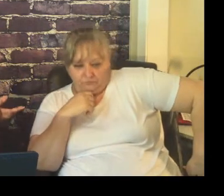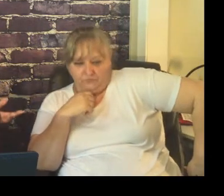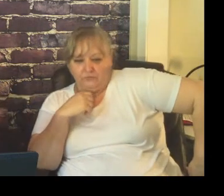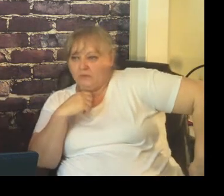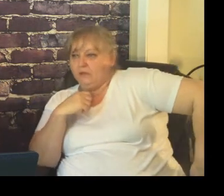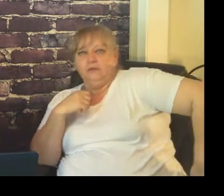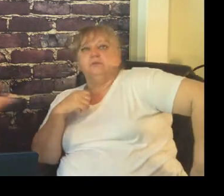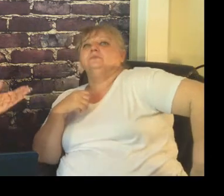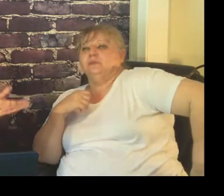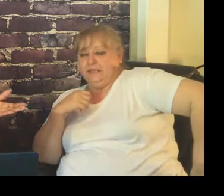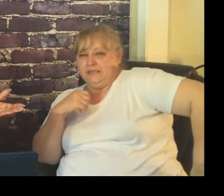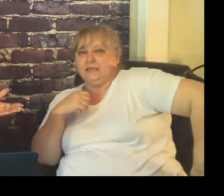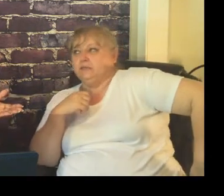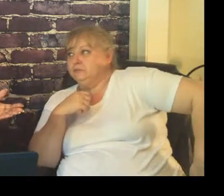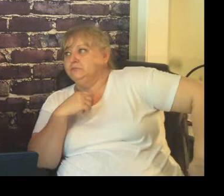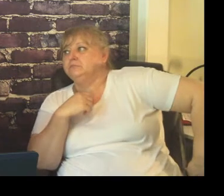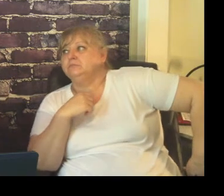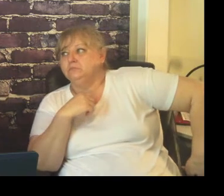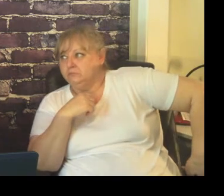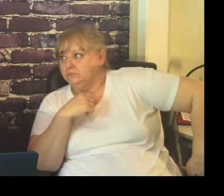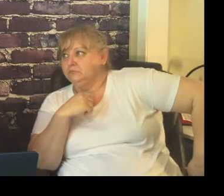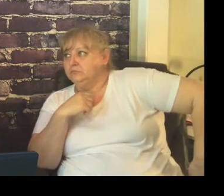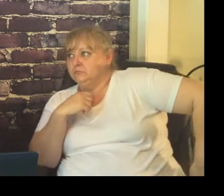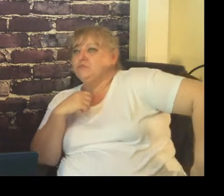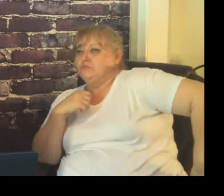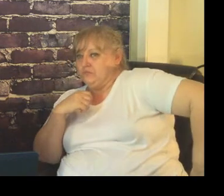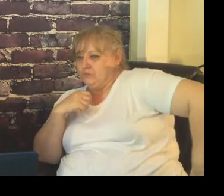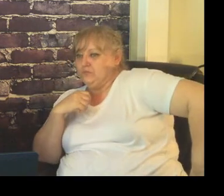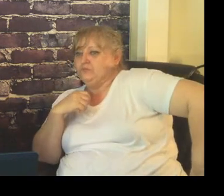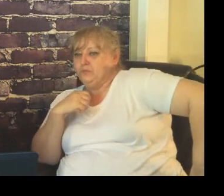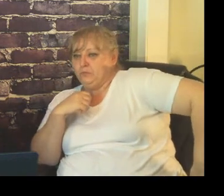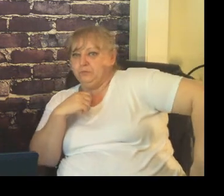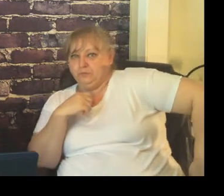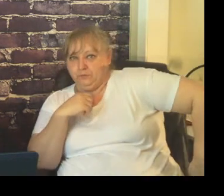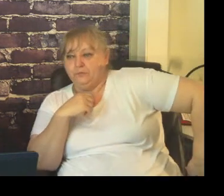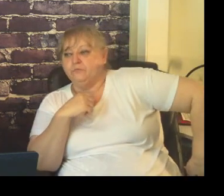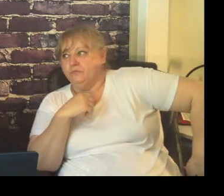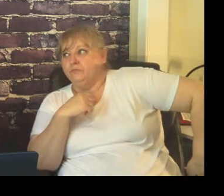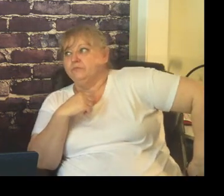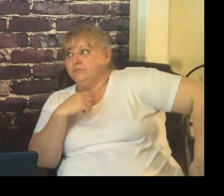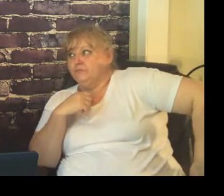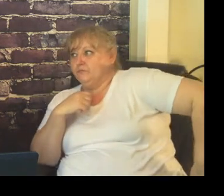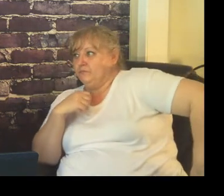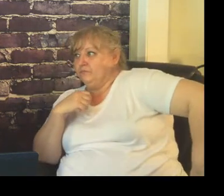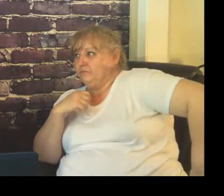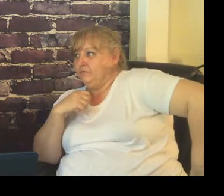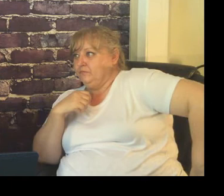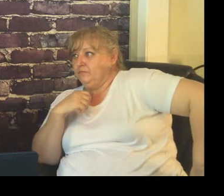out of it you're going to blow your class but just make sure that you consistently remind them and if you have to shut down the class